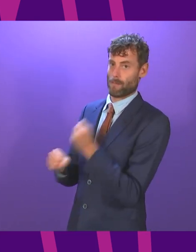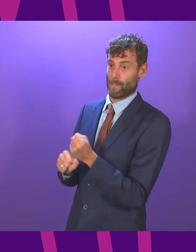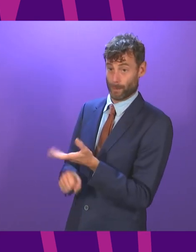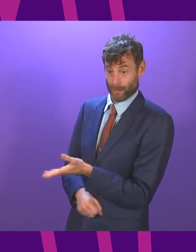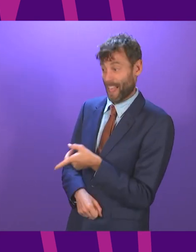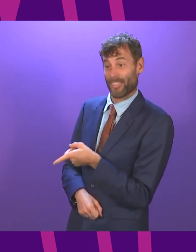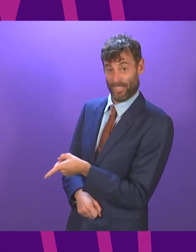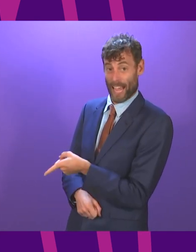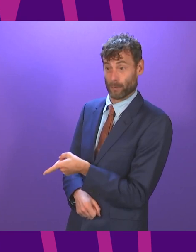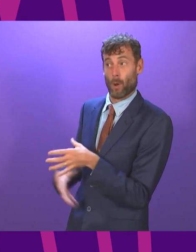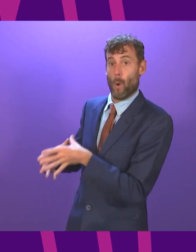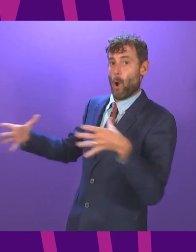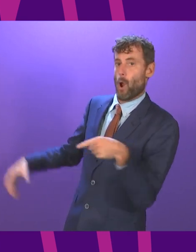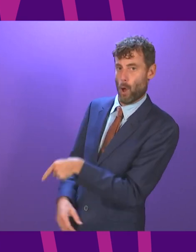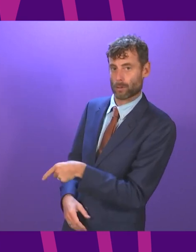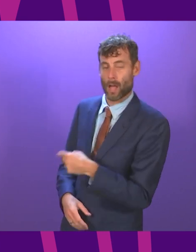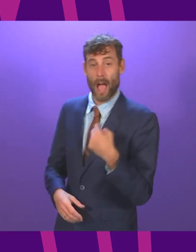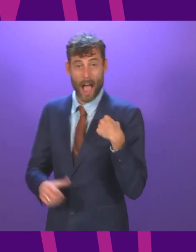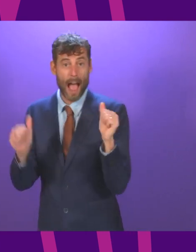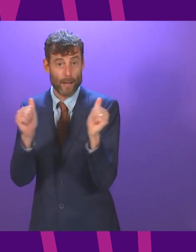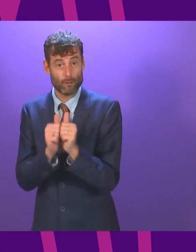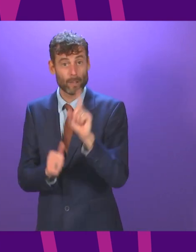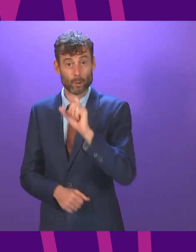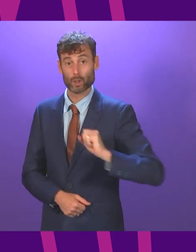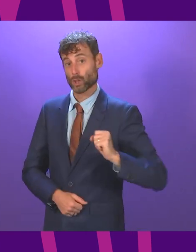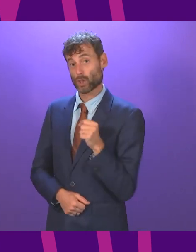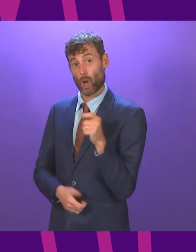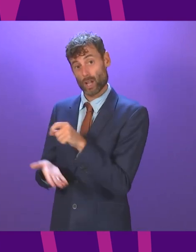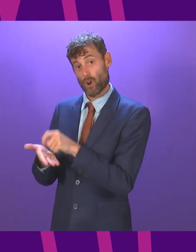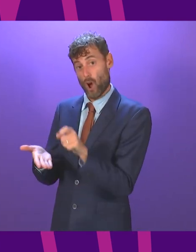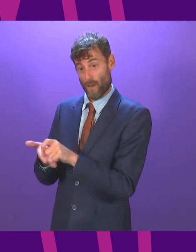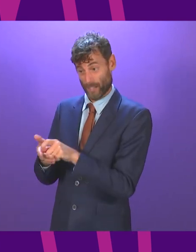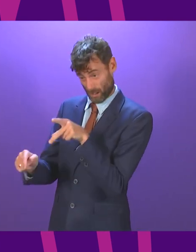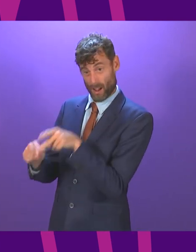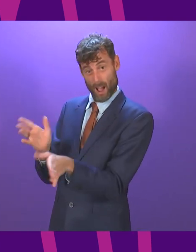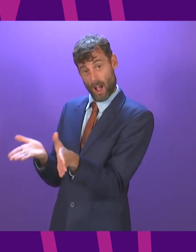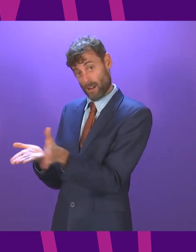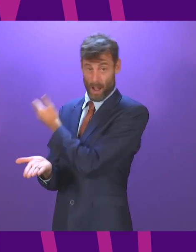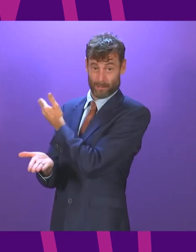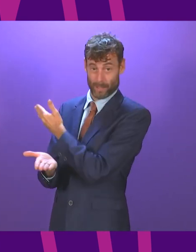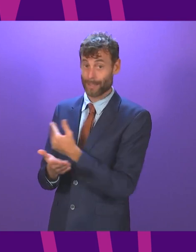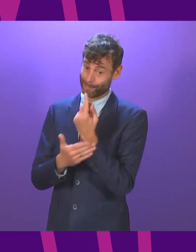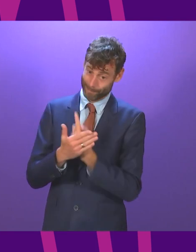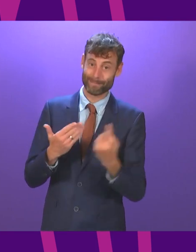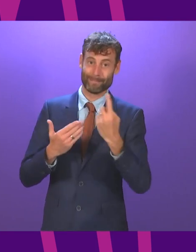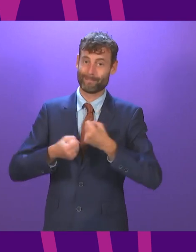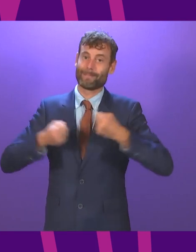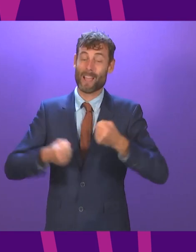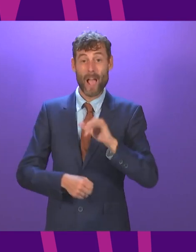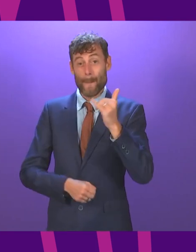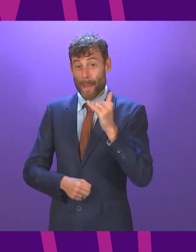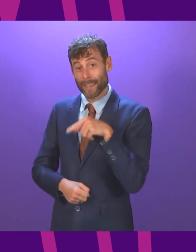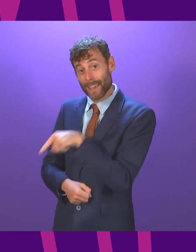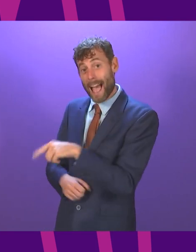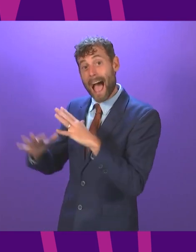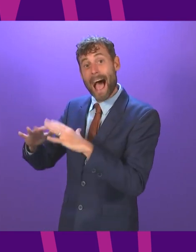more streamlined government let's abolish the Scotland office through Scotland becoming independent and while we're at it perhaps the House of Lords could